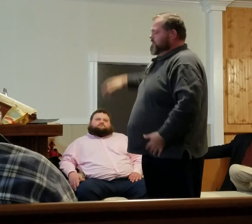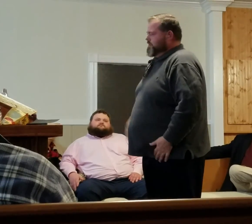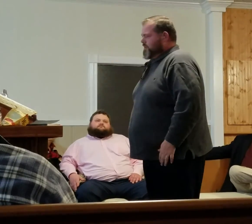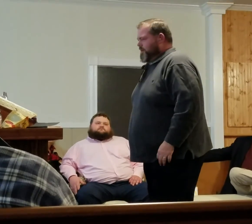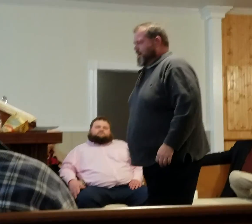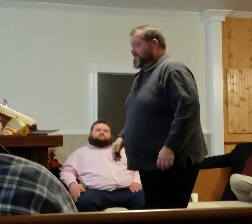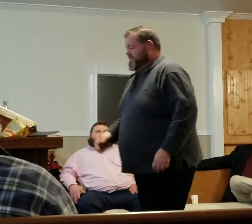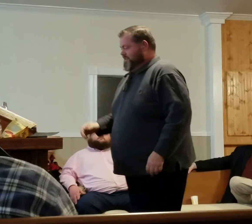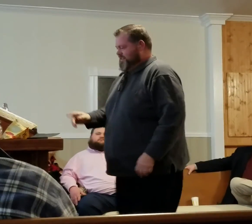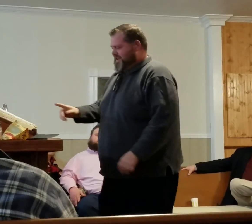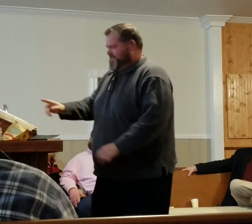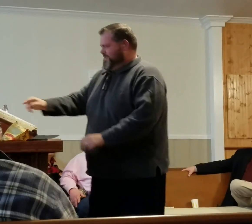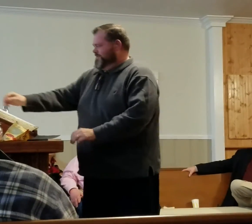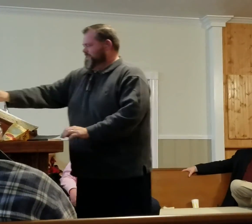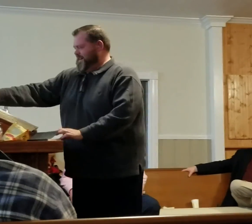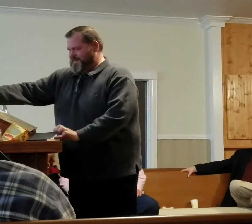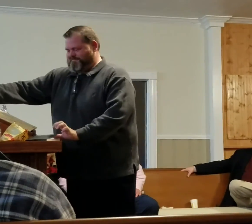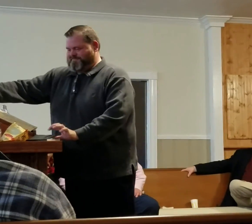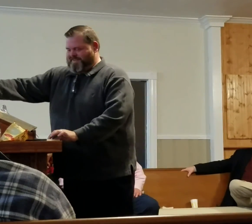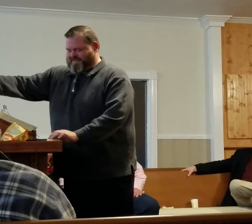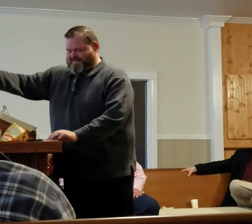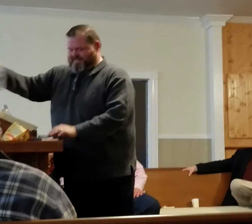I haven't done that in a long time. and redeadum. Sure. Bye.